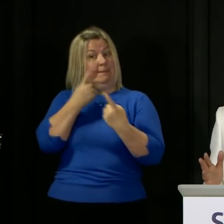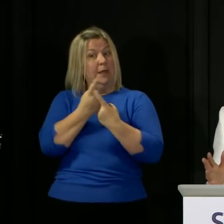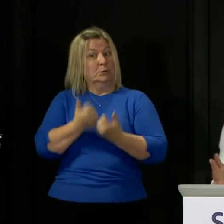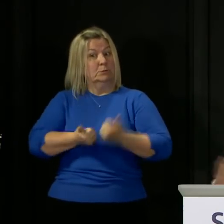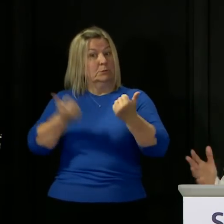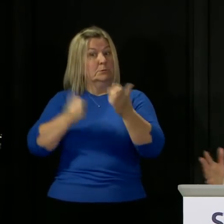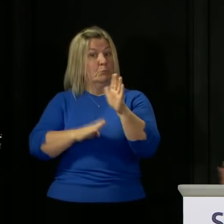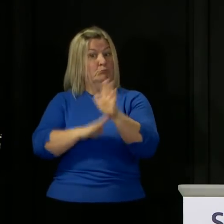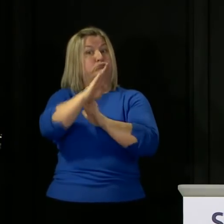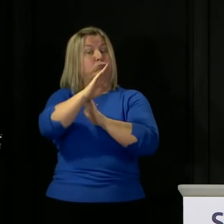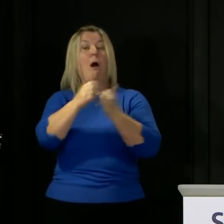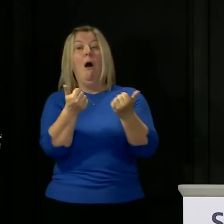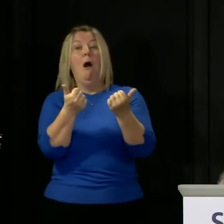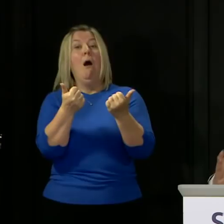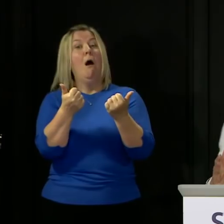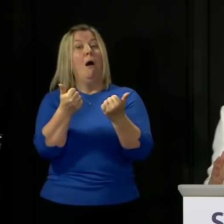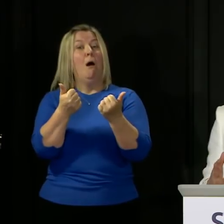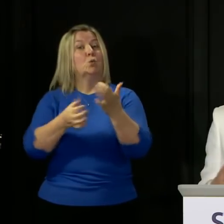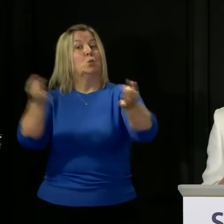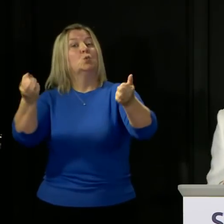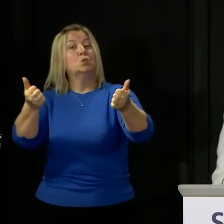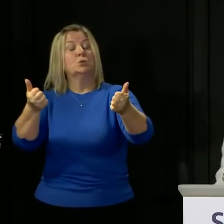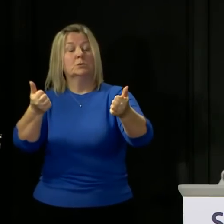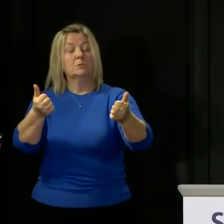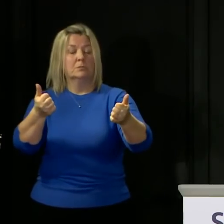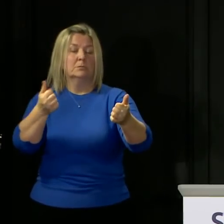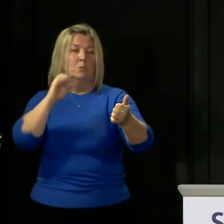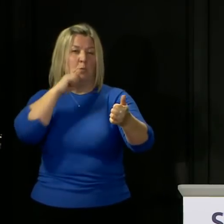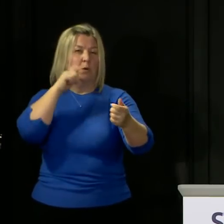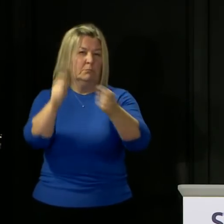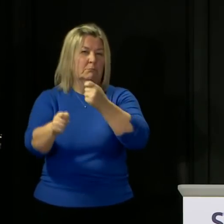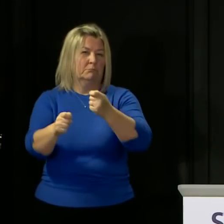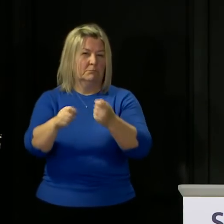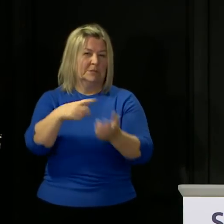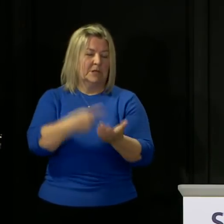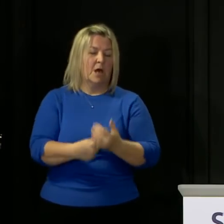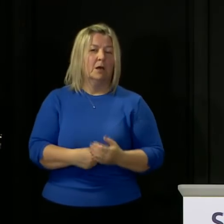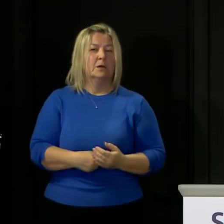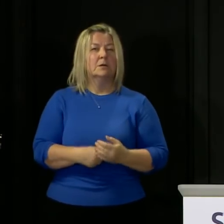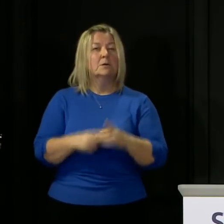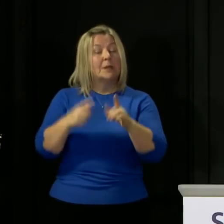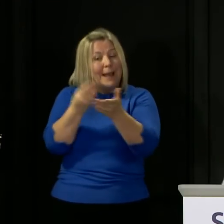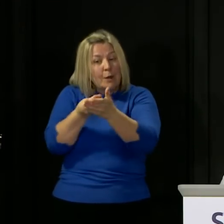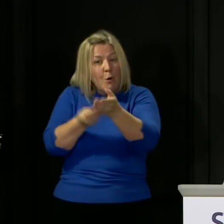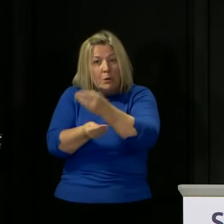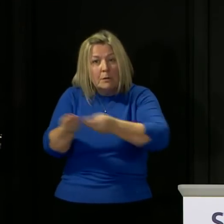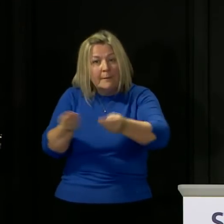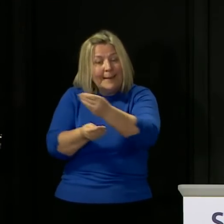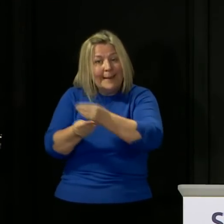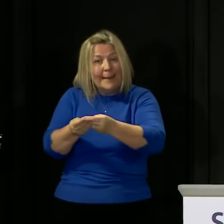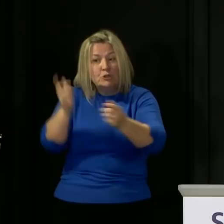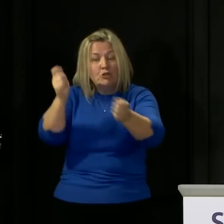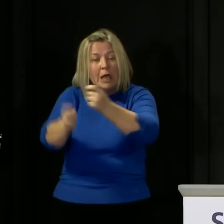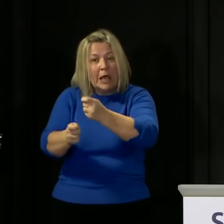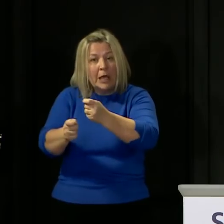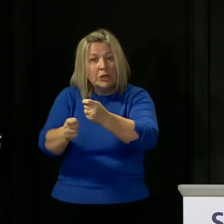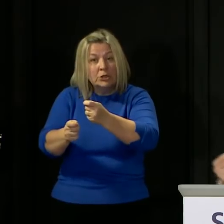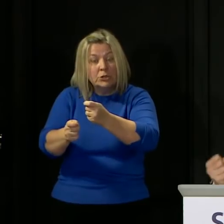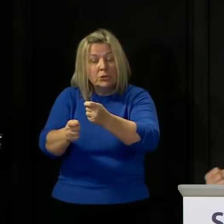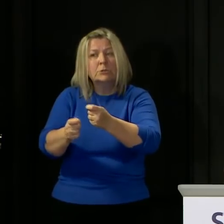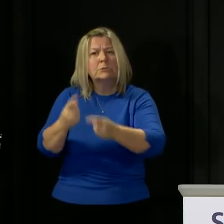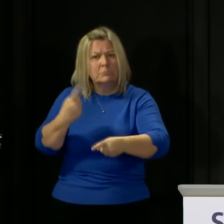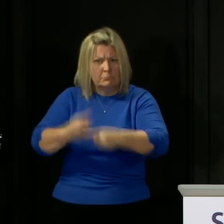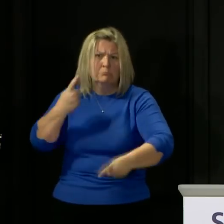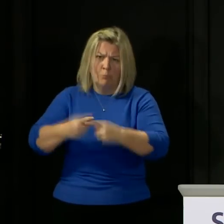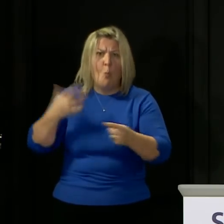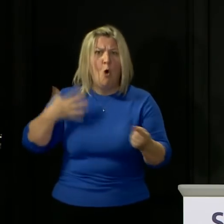want the economy to be operational as much as anybody does and as quickly as possible but it will not be doing the economy any good if